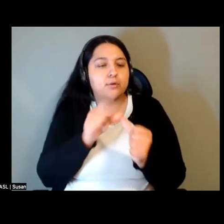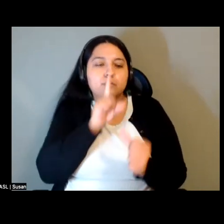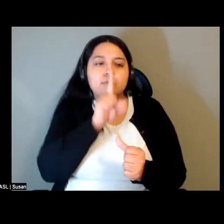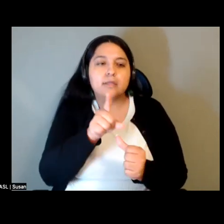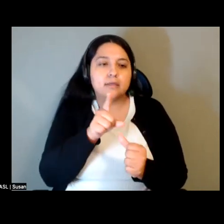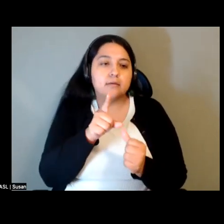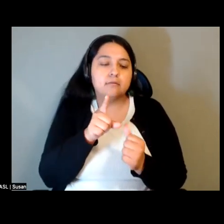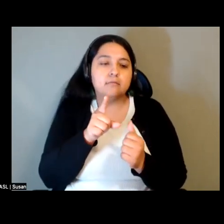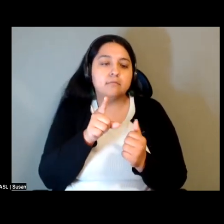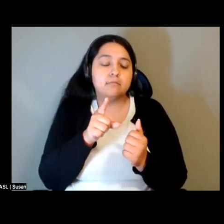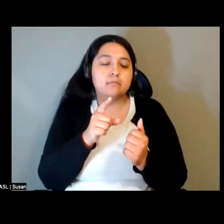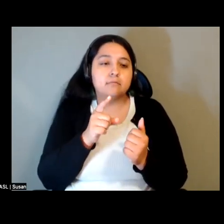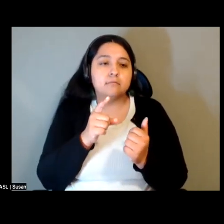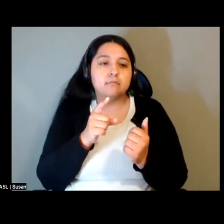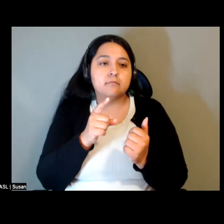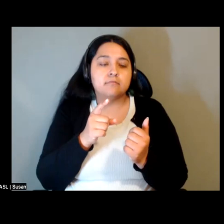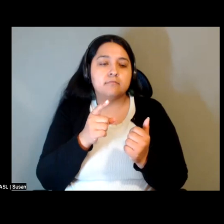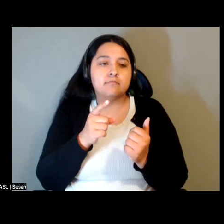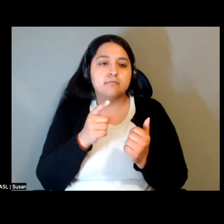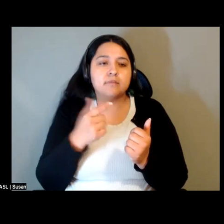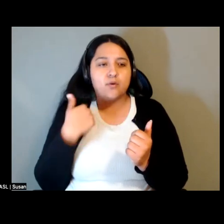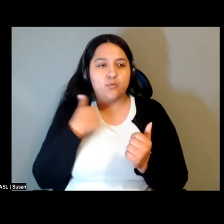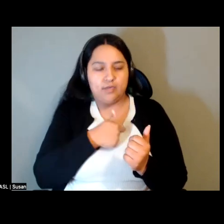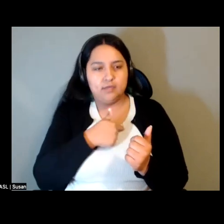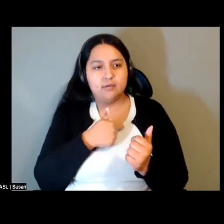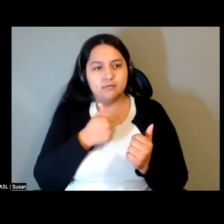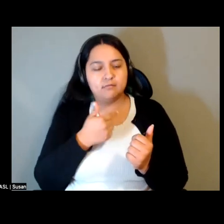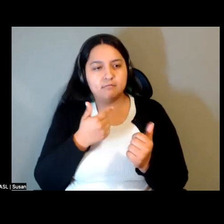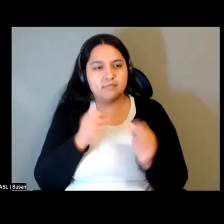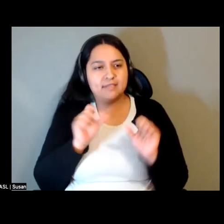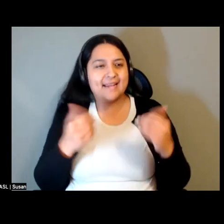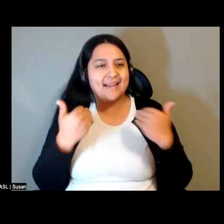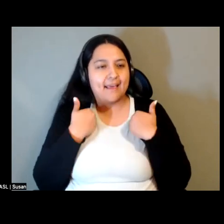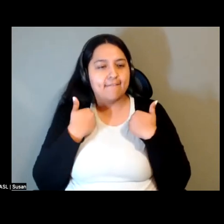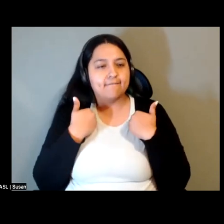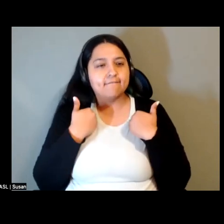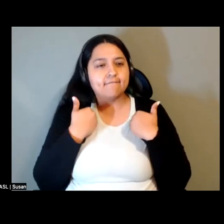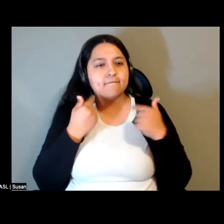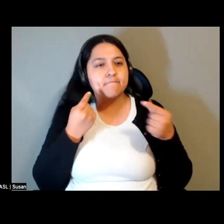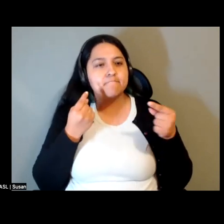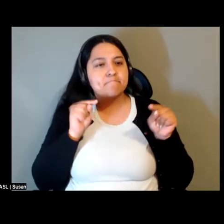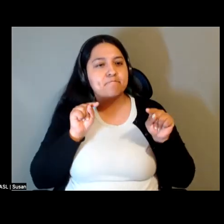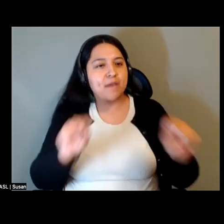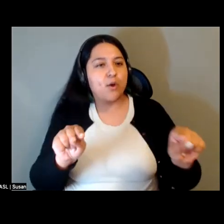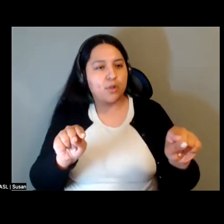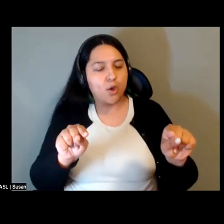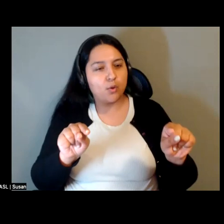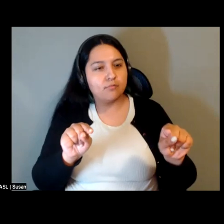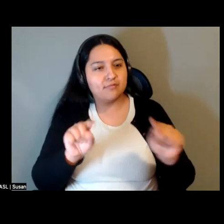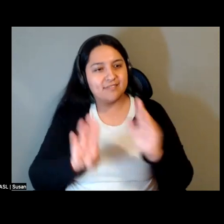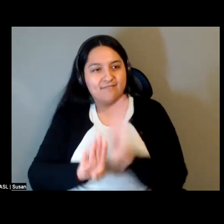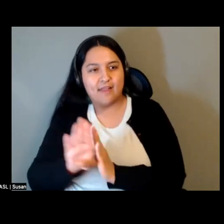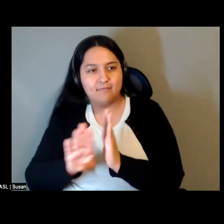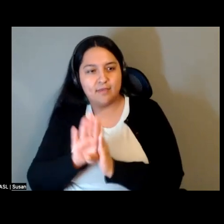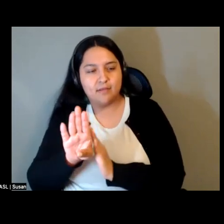we've, we've kind of ran some parallel tracks of kind of development with several different struggles. I think the one